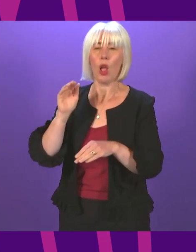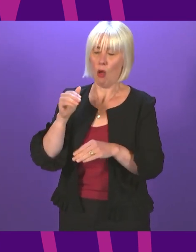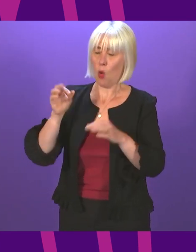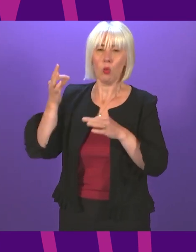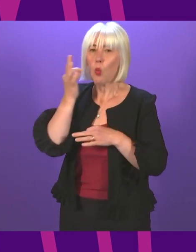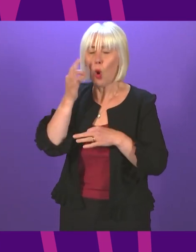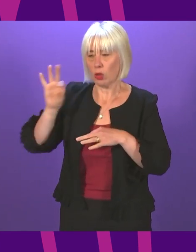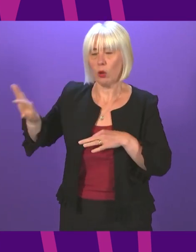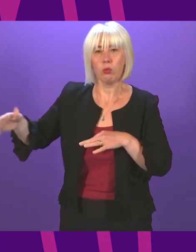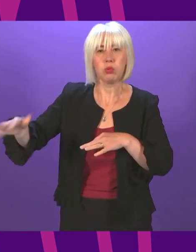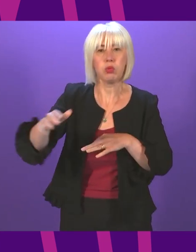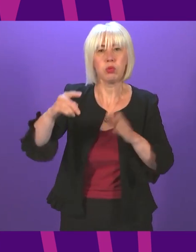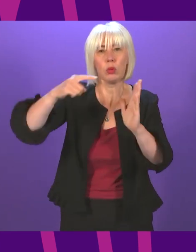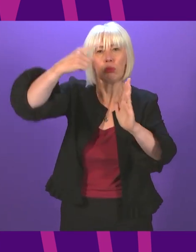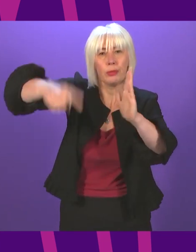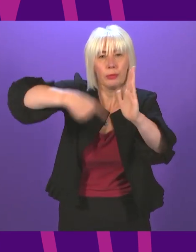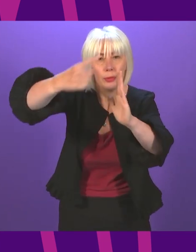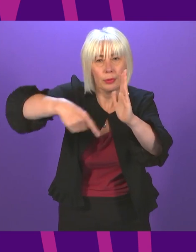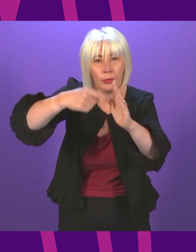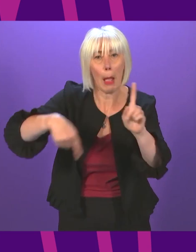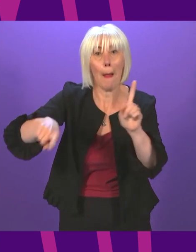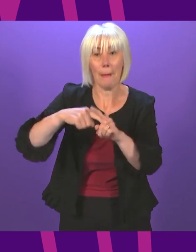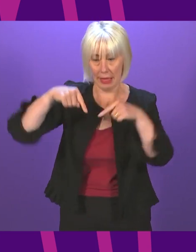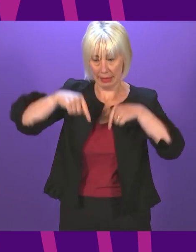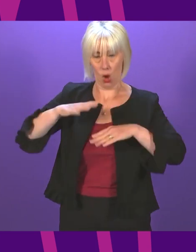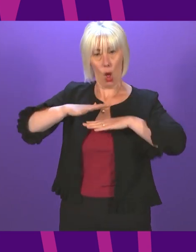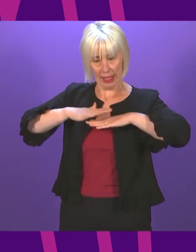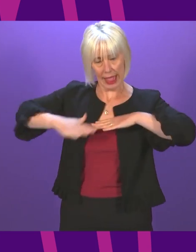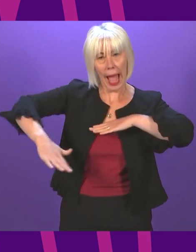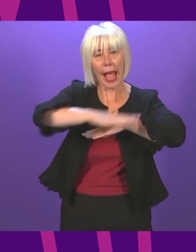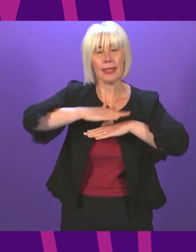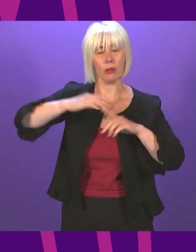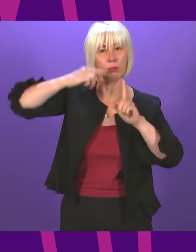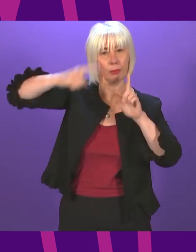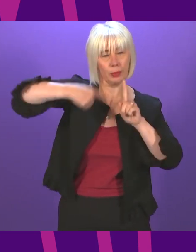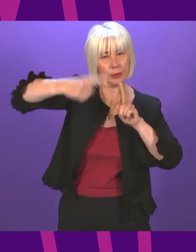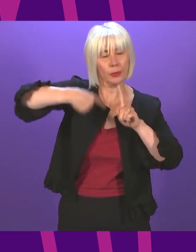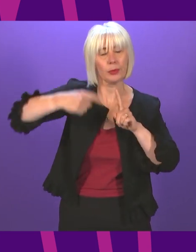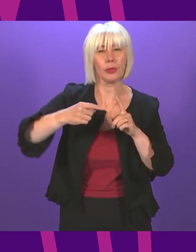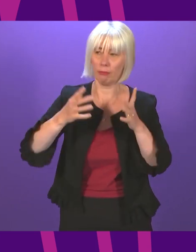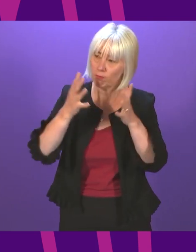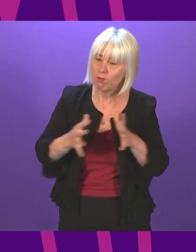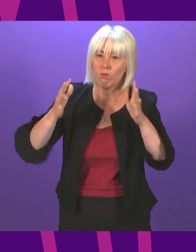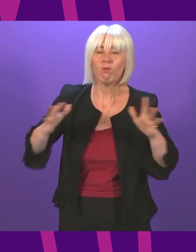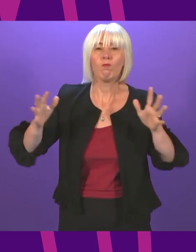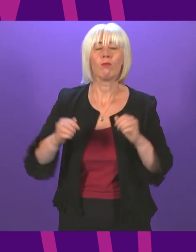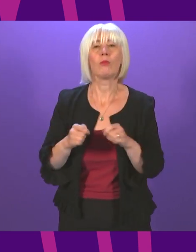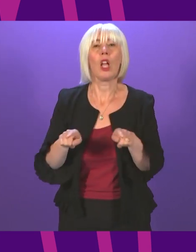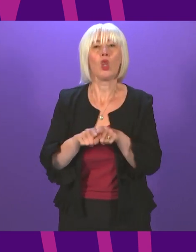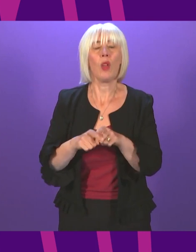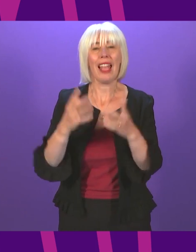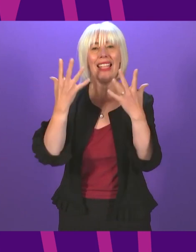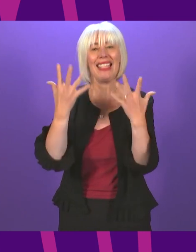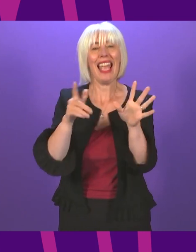and significantly increase our onshore wind capacity. And we will also establish a 10-year, £500